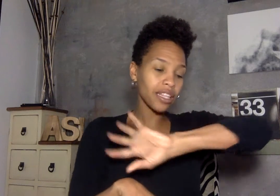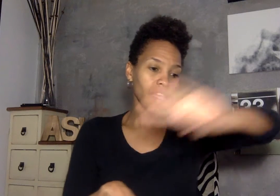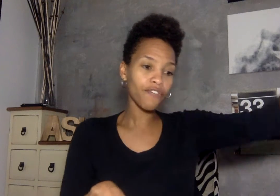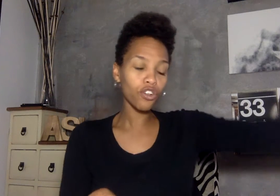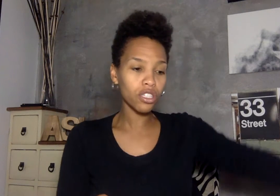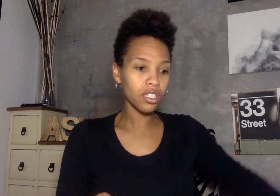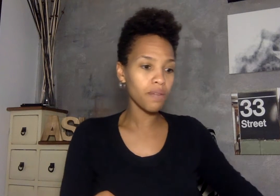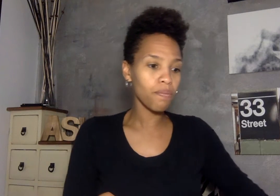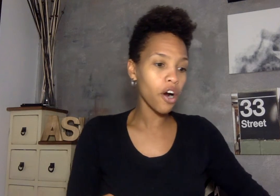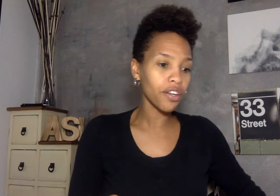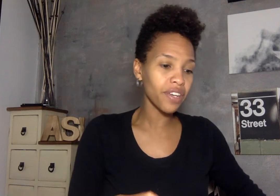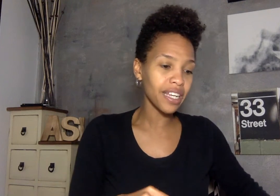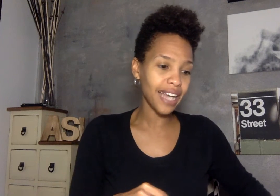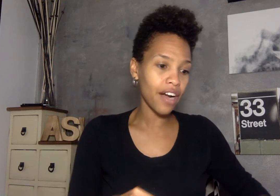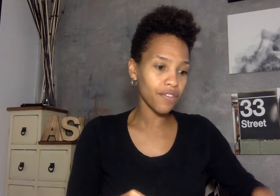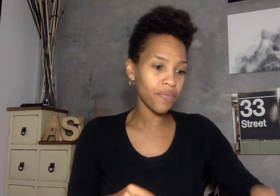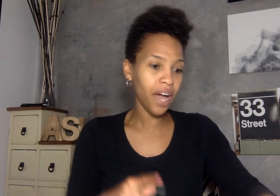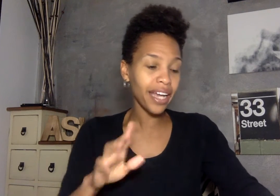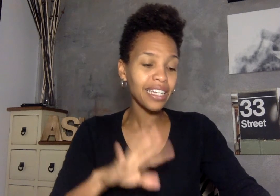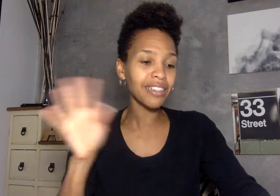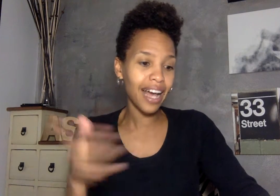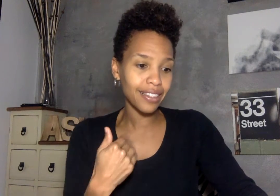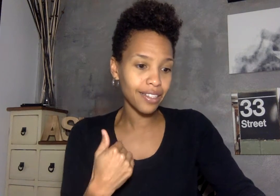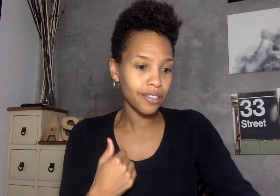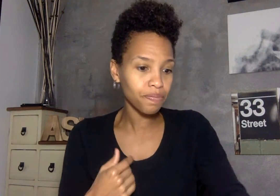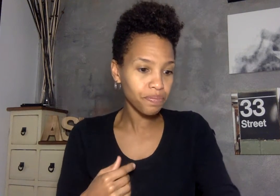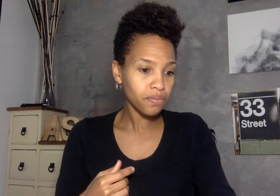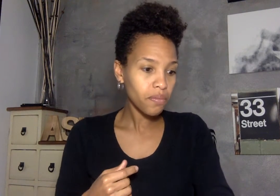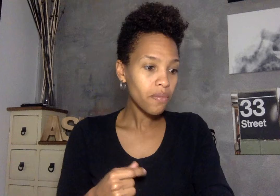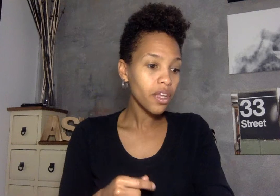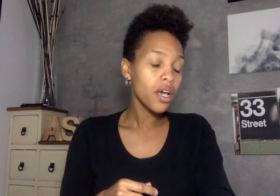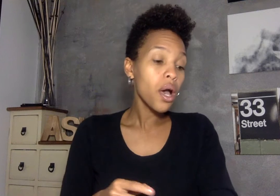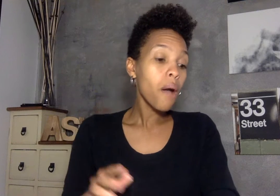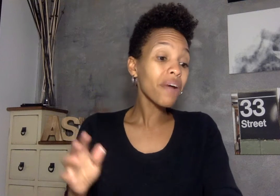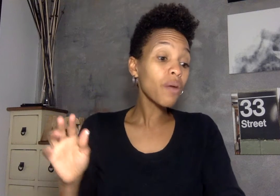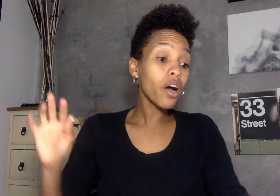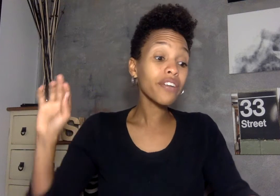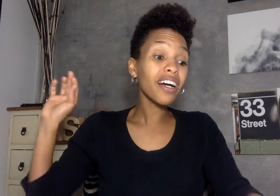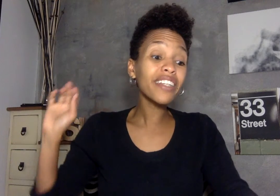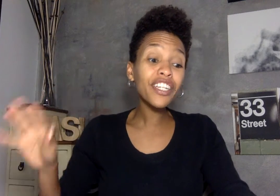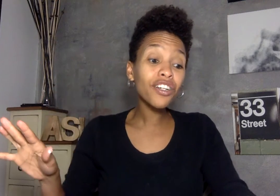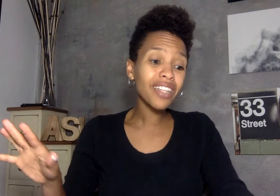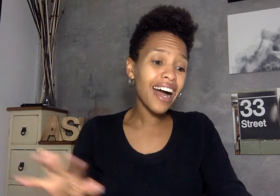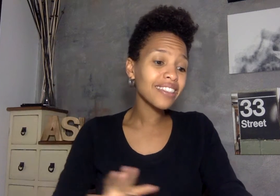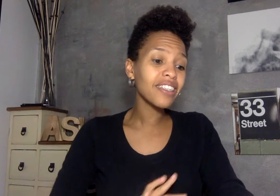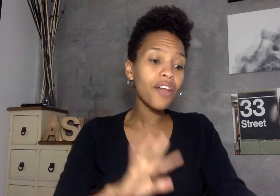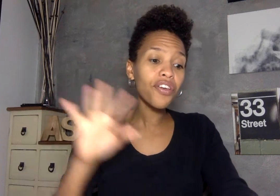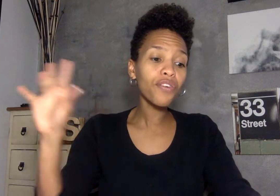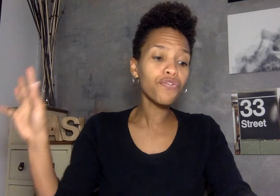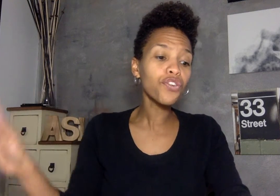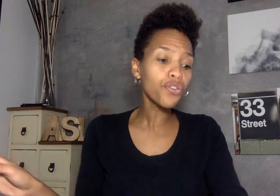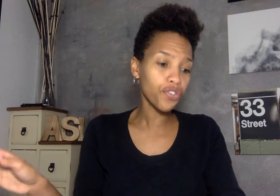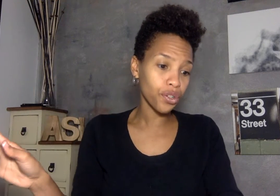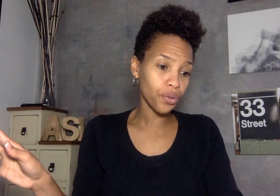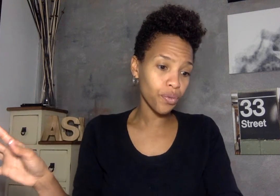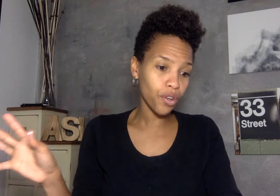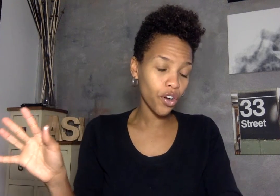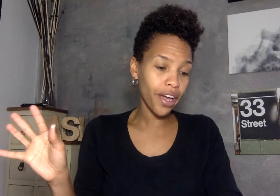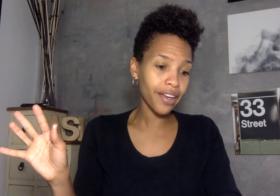that's that first part of it is out of it i need glasses but i want clear glass nothing foo-foo all right